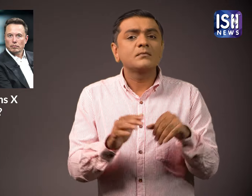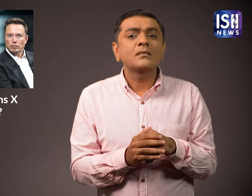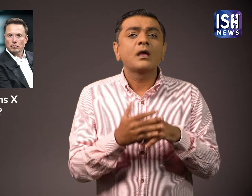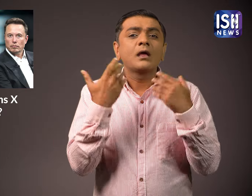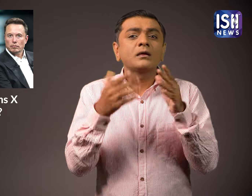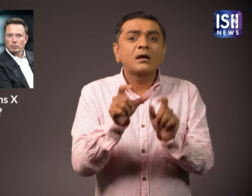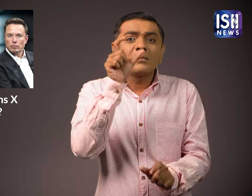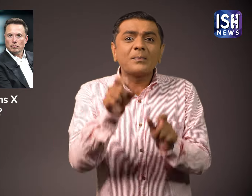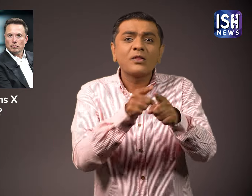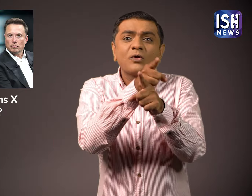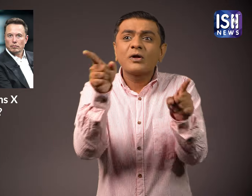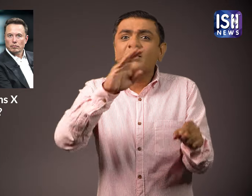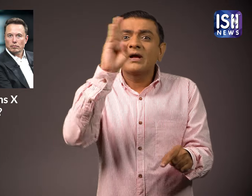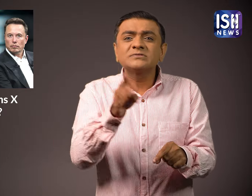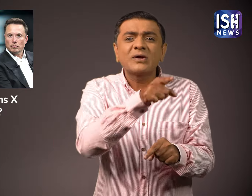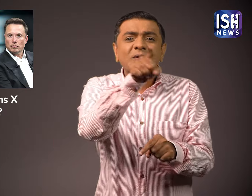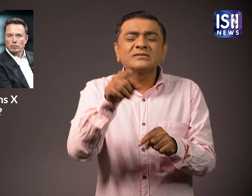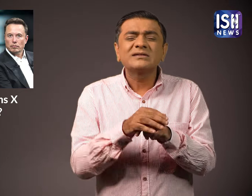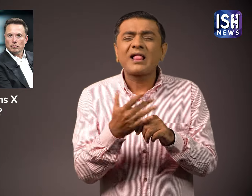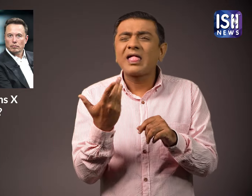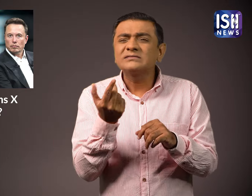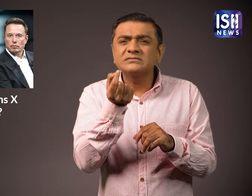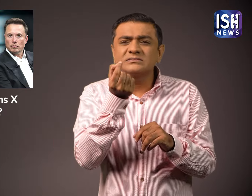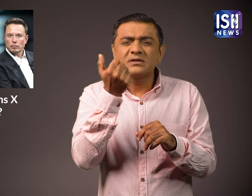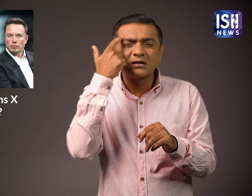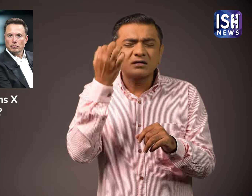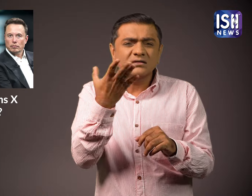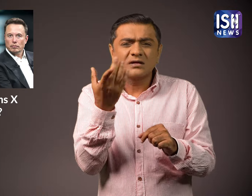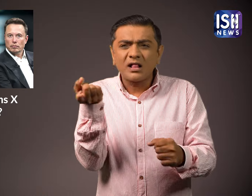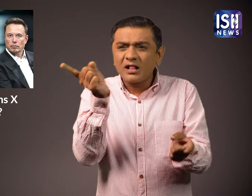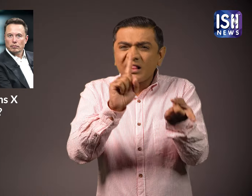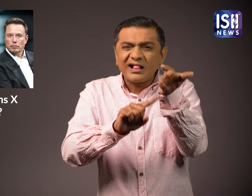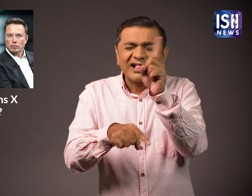If any Brazilian attempts to use X through any method,